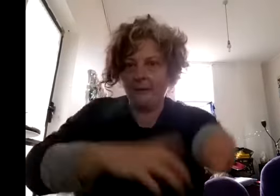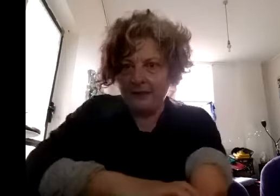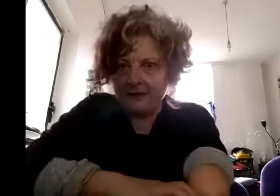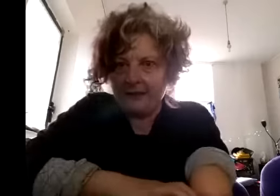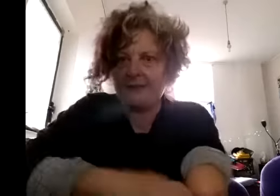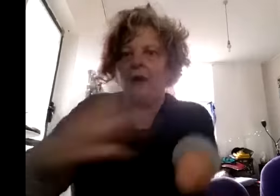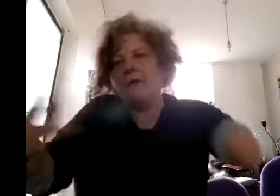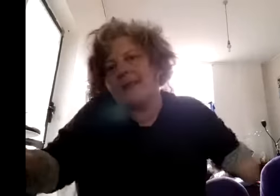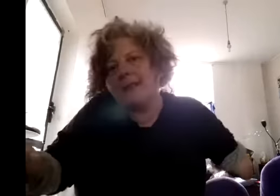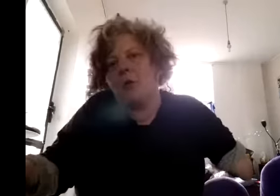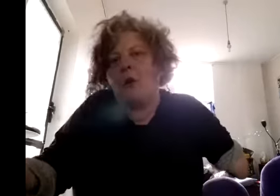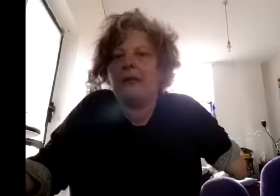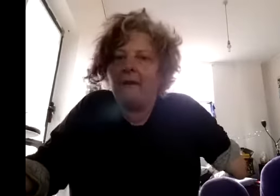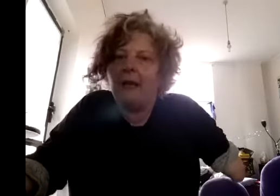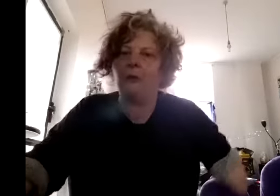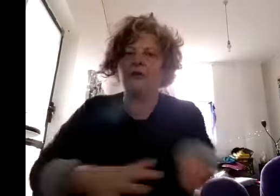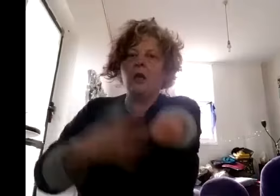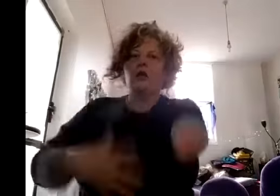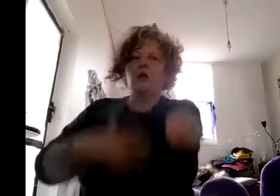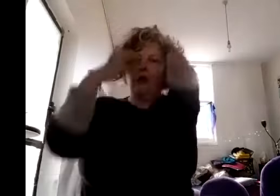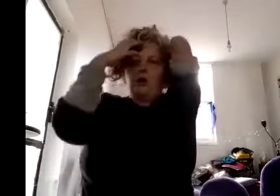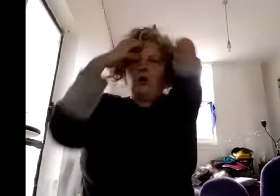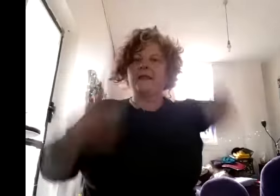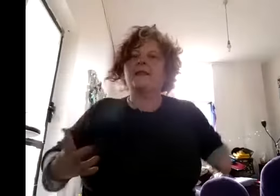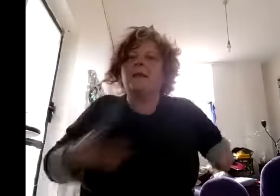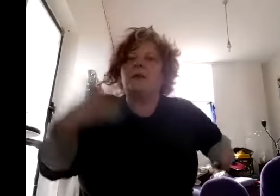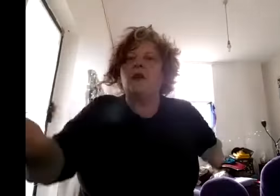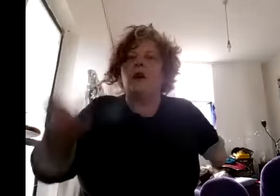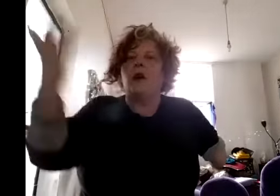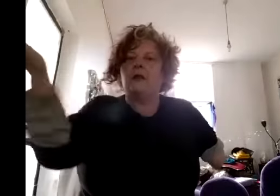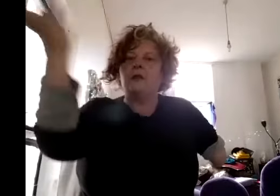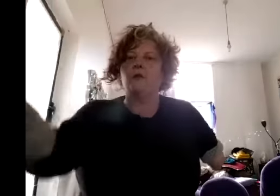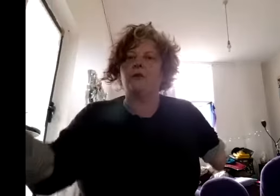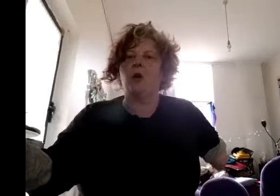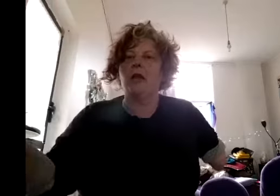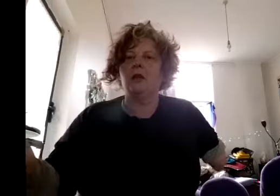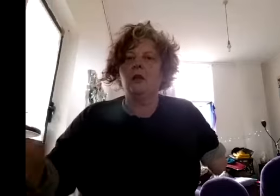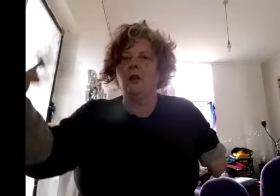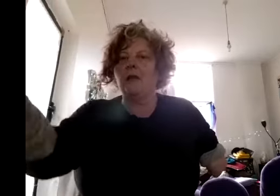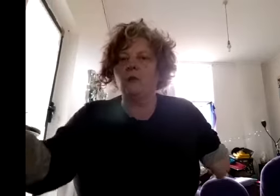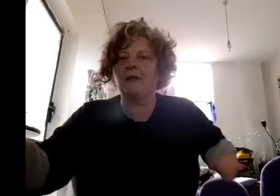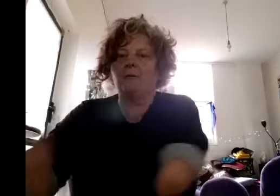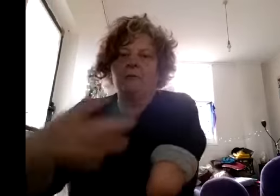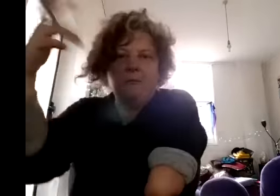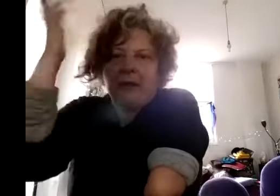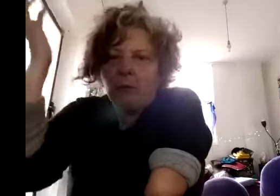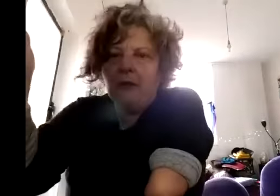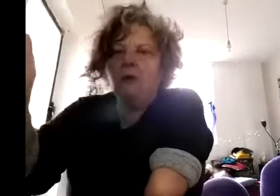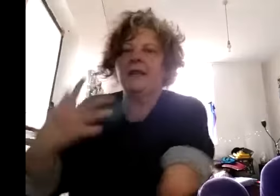into this now obviously it's more complicated than that because you know the same persona i go to talk to my you know medical people in it's